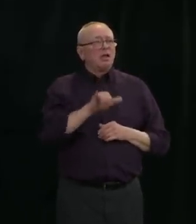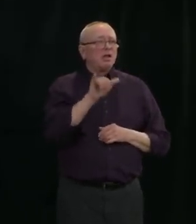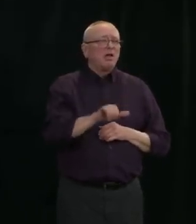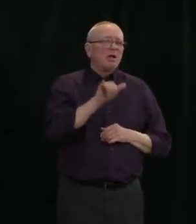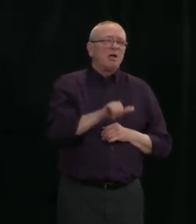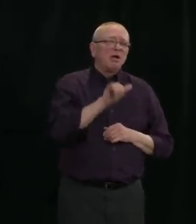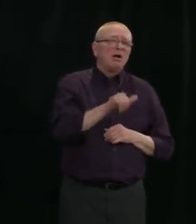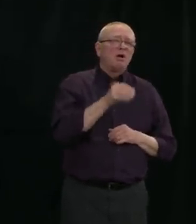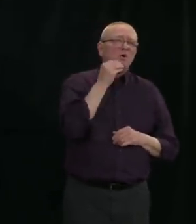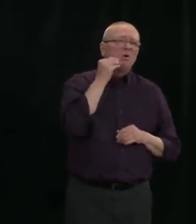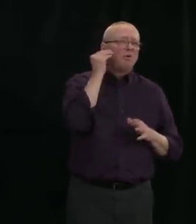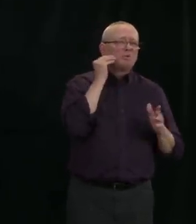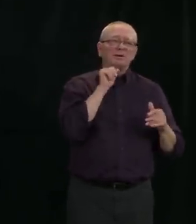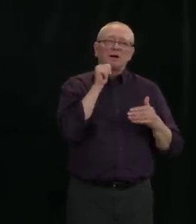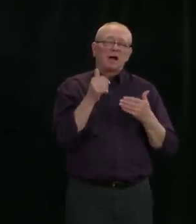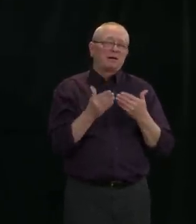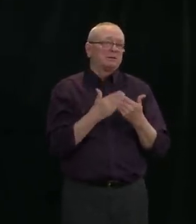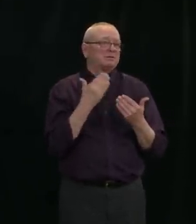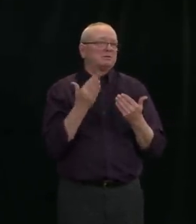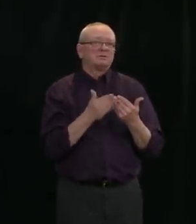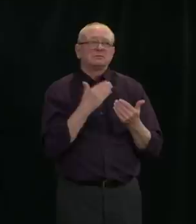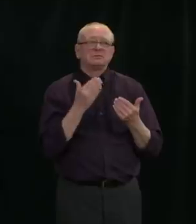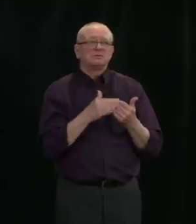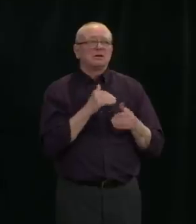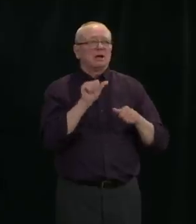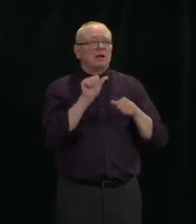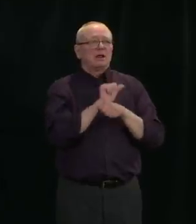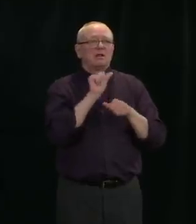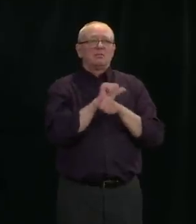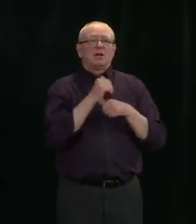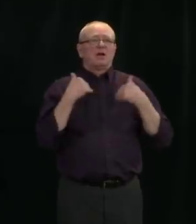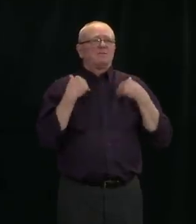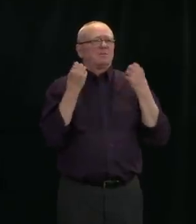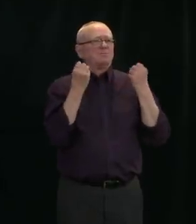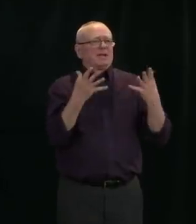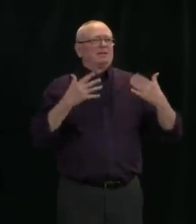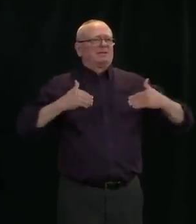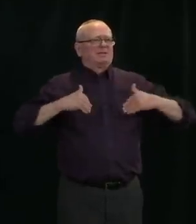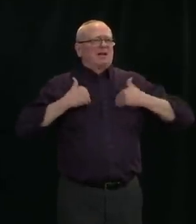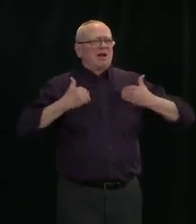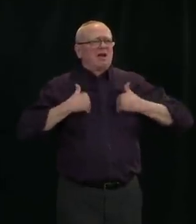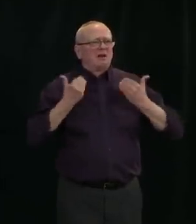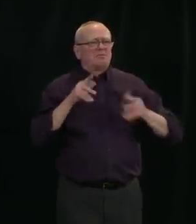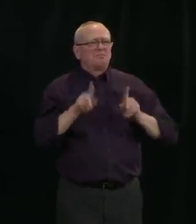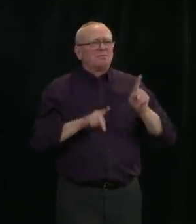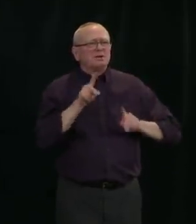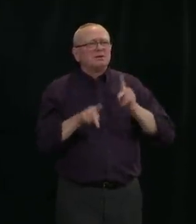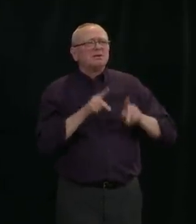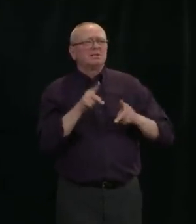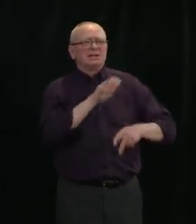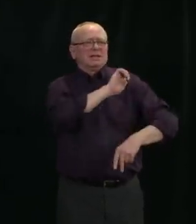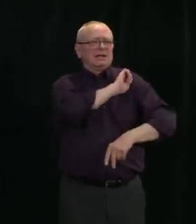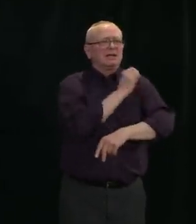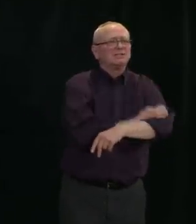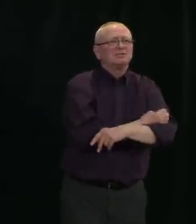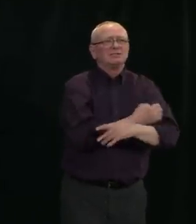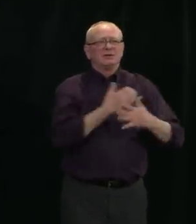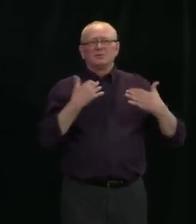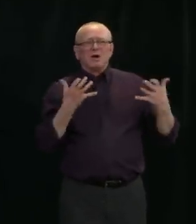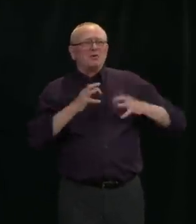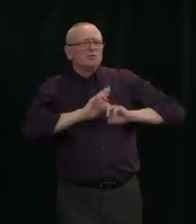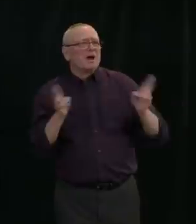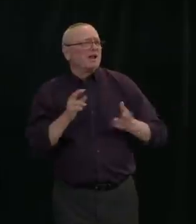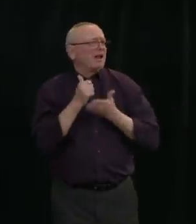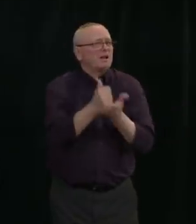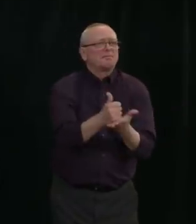of energy, and a fierce devotion to community and to family, a powerful urge to do something, to do anything, to help our family,